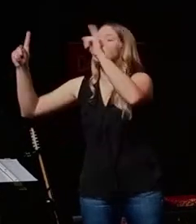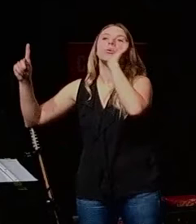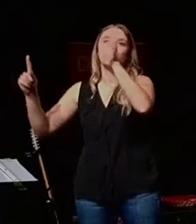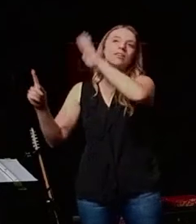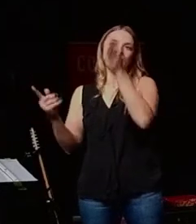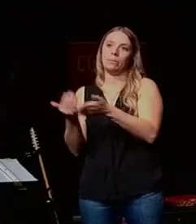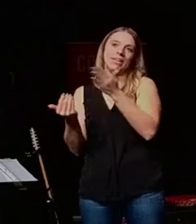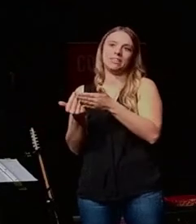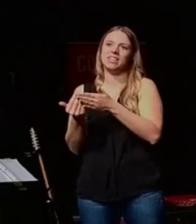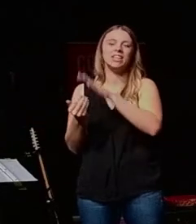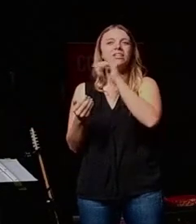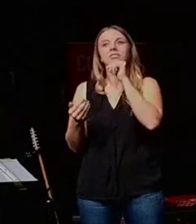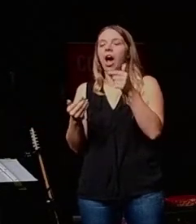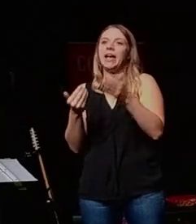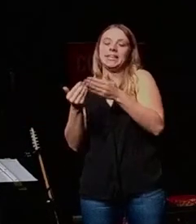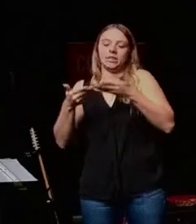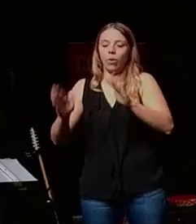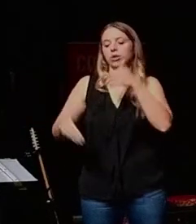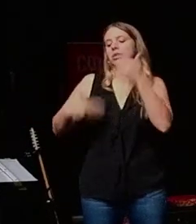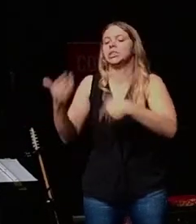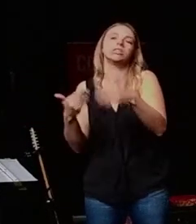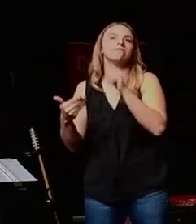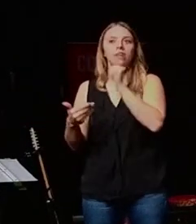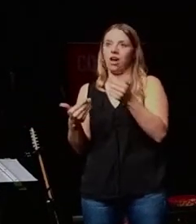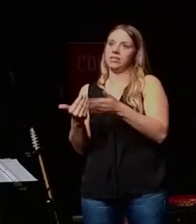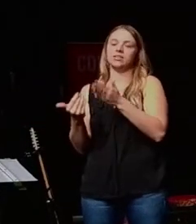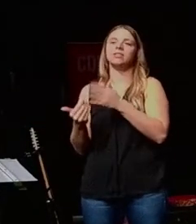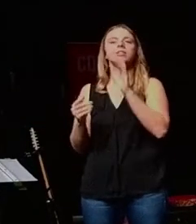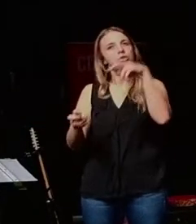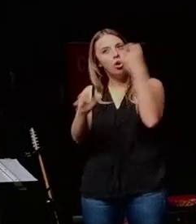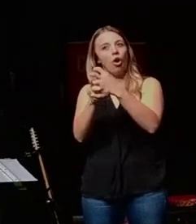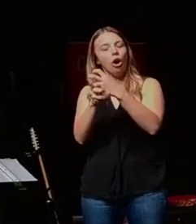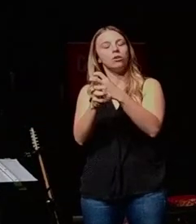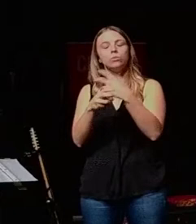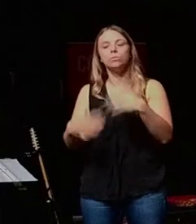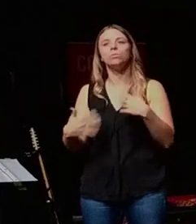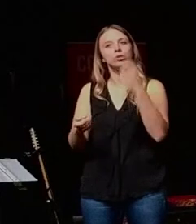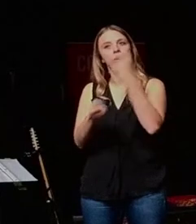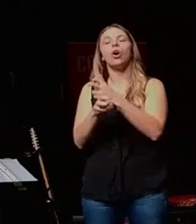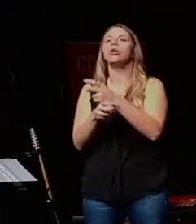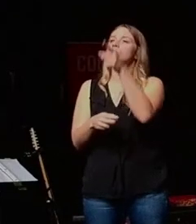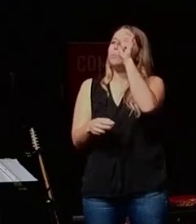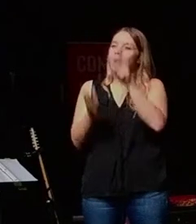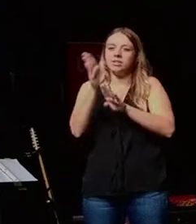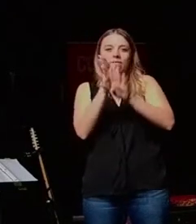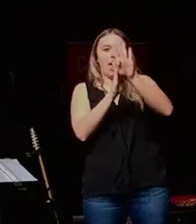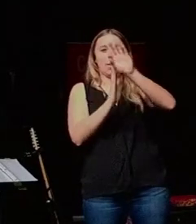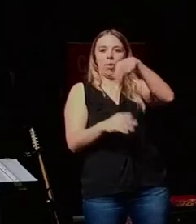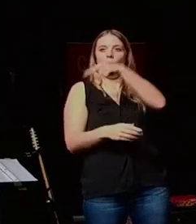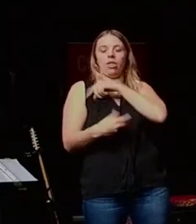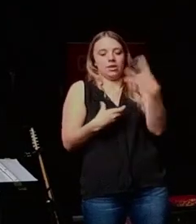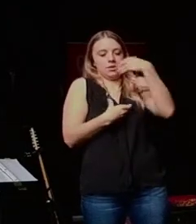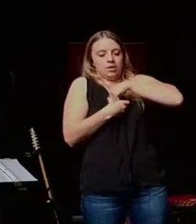shortcuts. And there's no options around that. It is hard. So you need to develop a quality